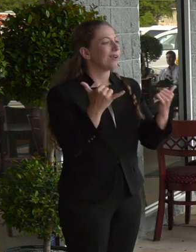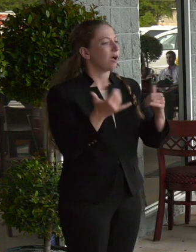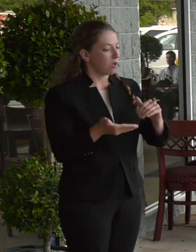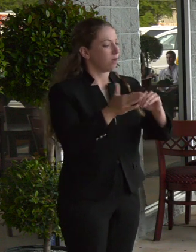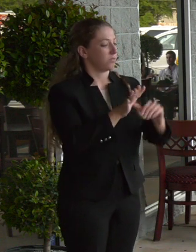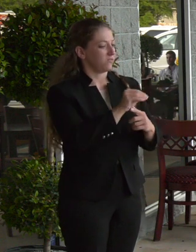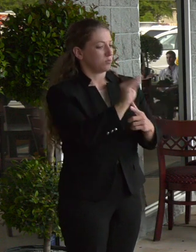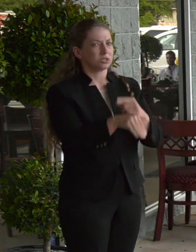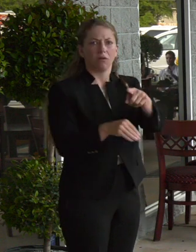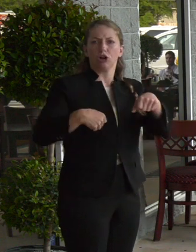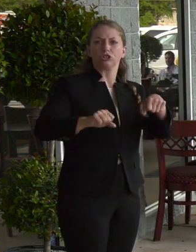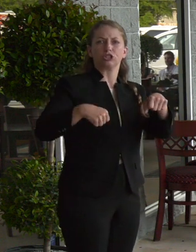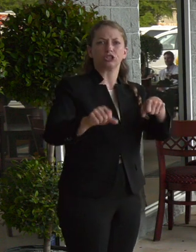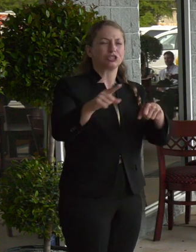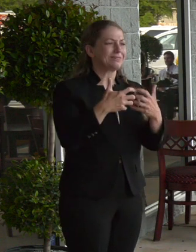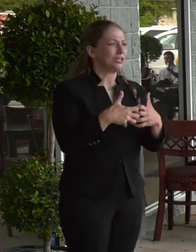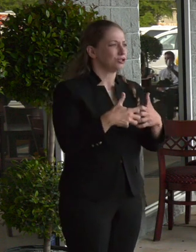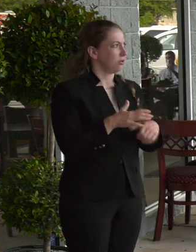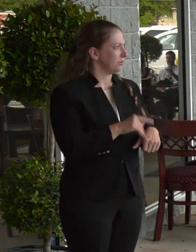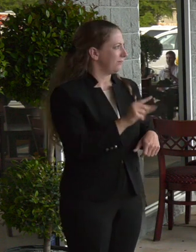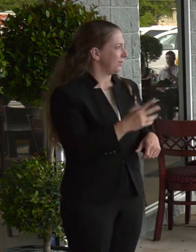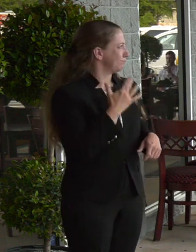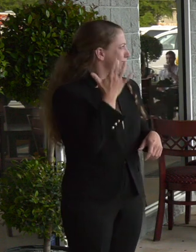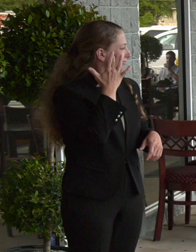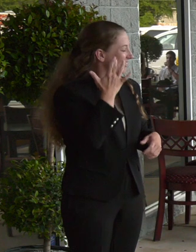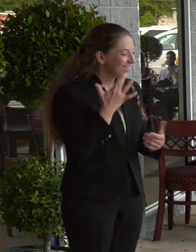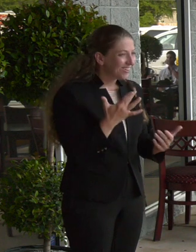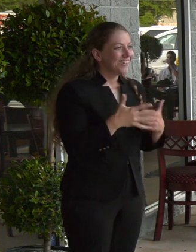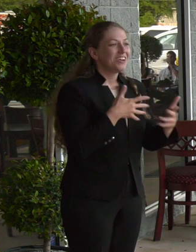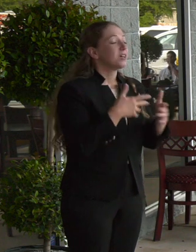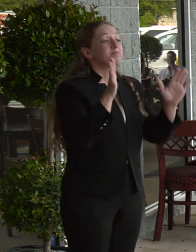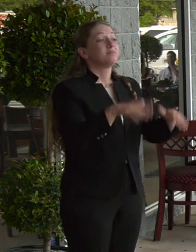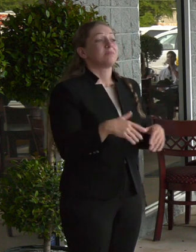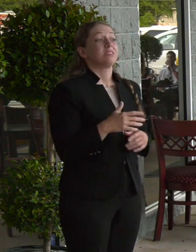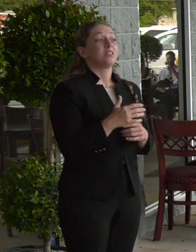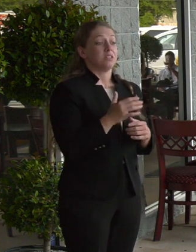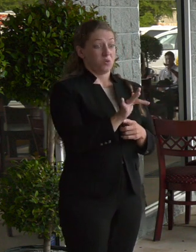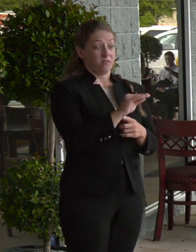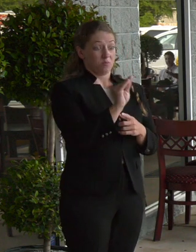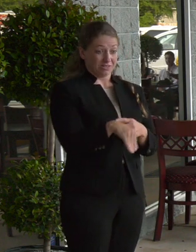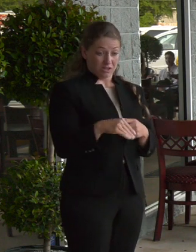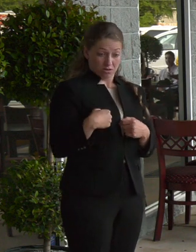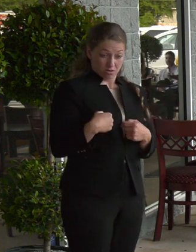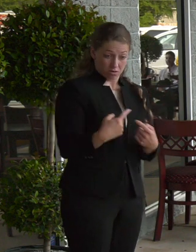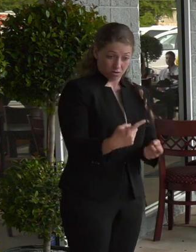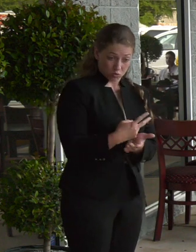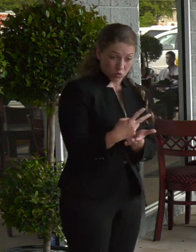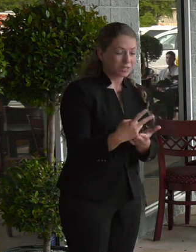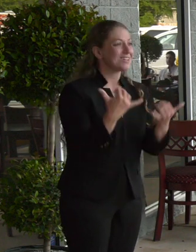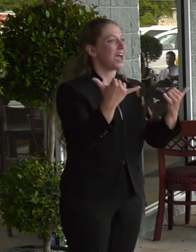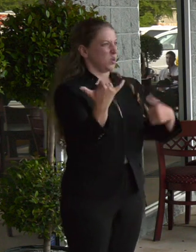Guys, Revan is in for TV. And it was expanded to 50% capacity by Governor DeSantis starting today.